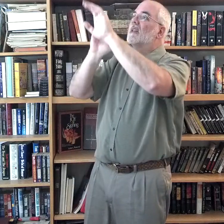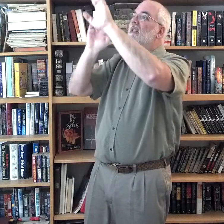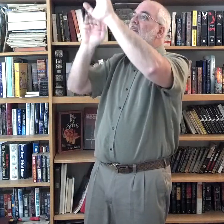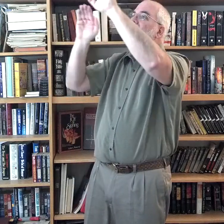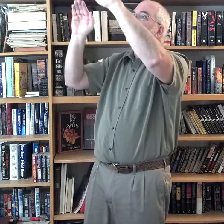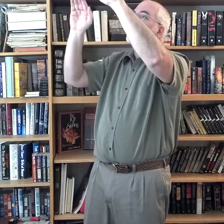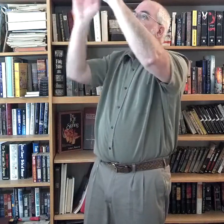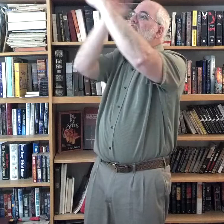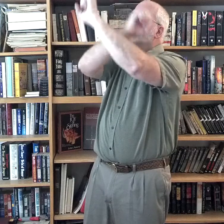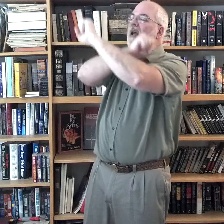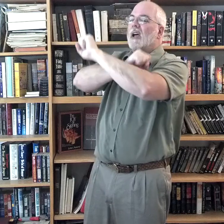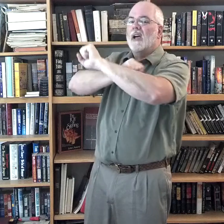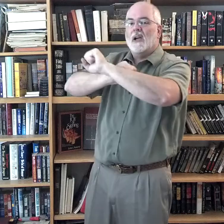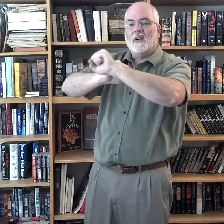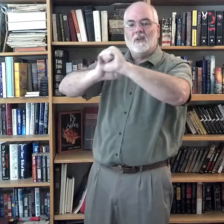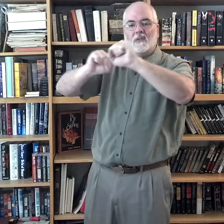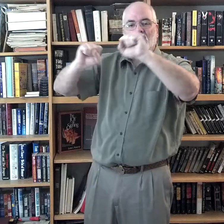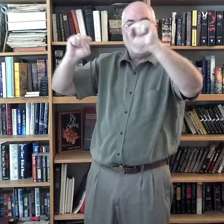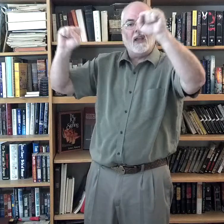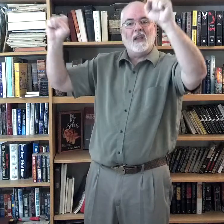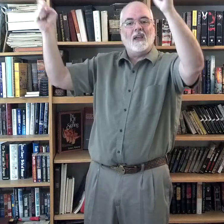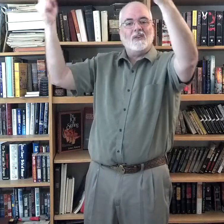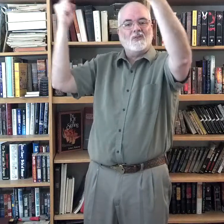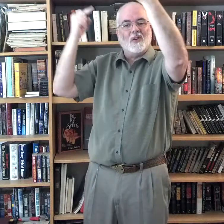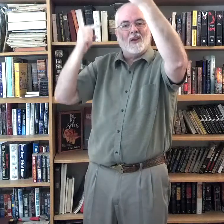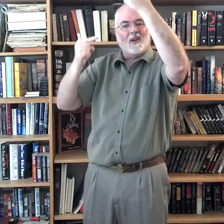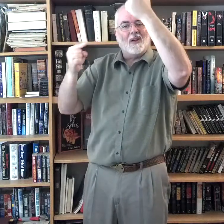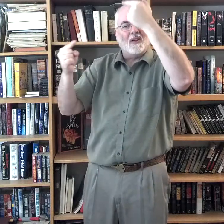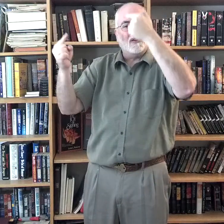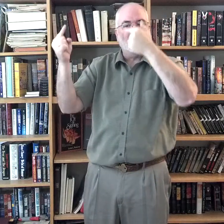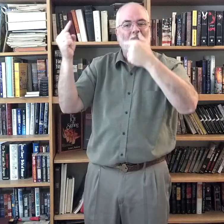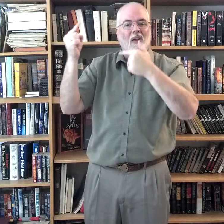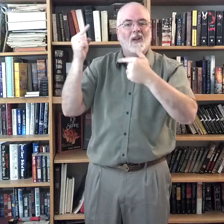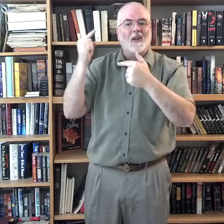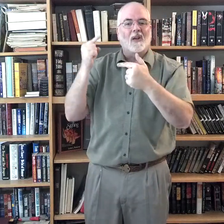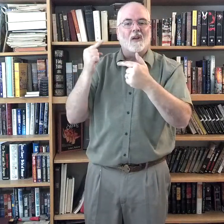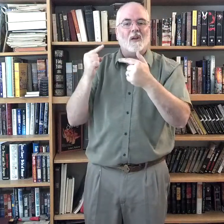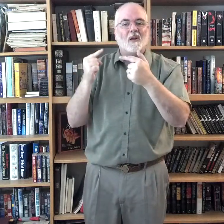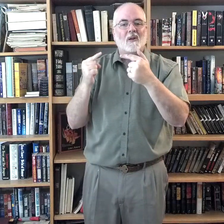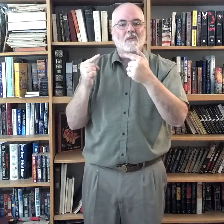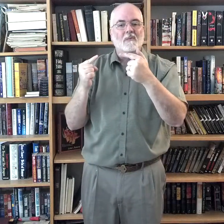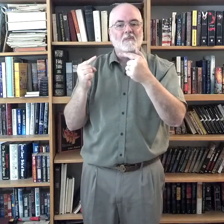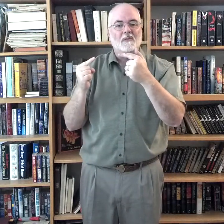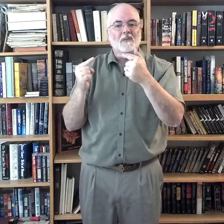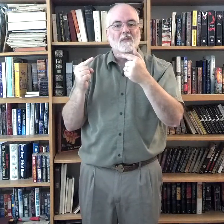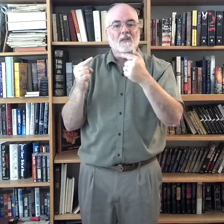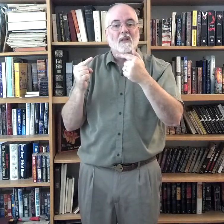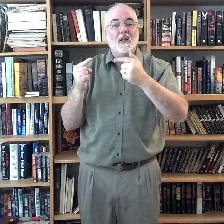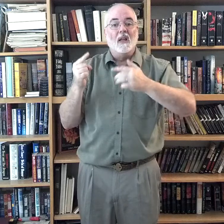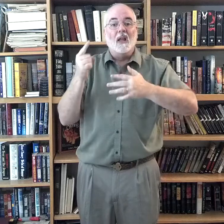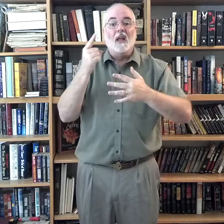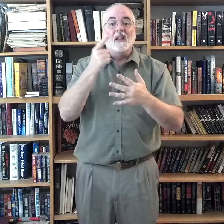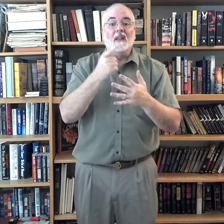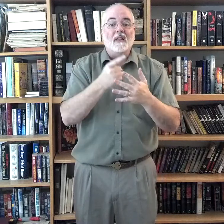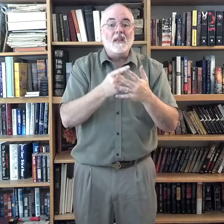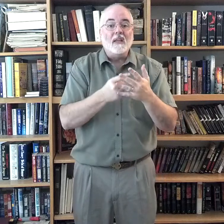salvation comes. These